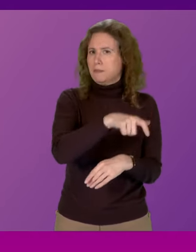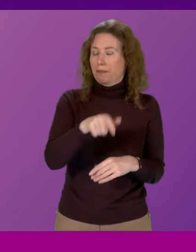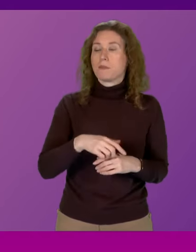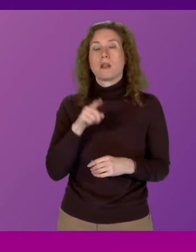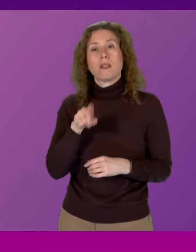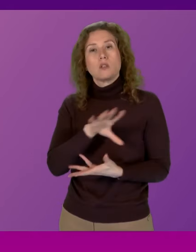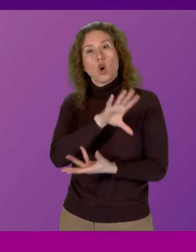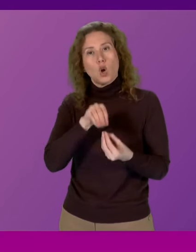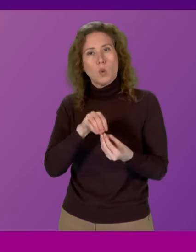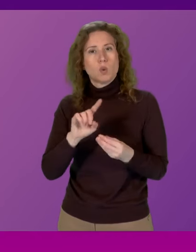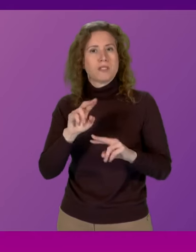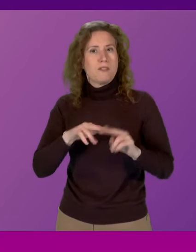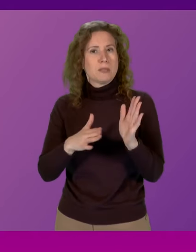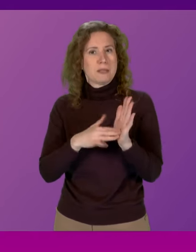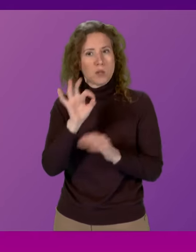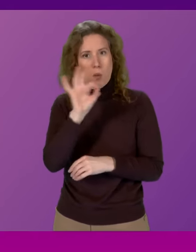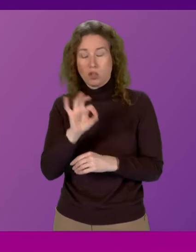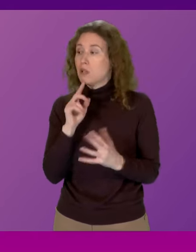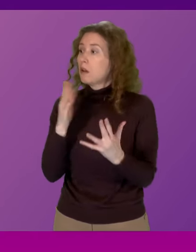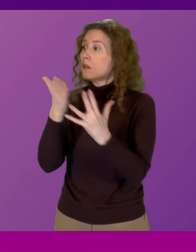you that concludes First Minister's questions